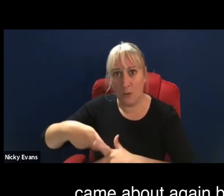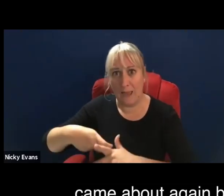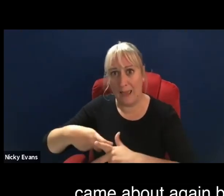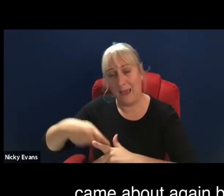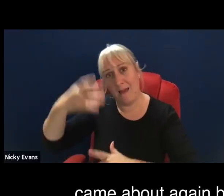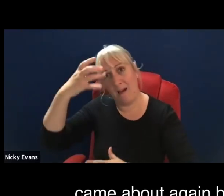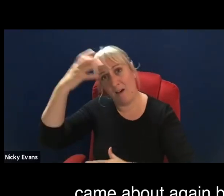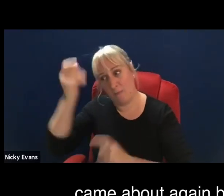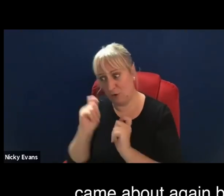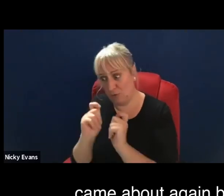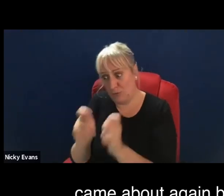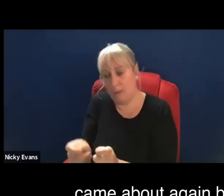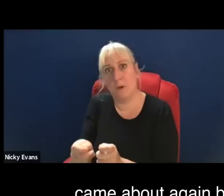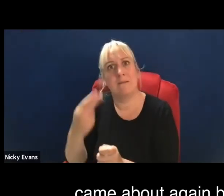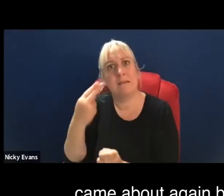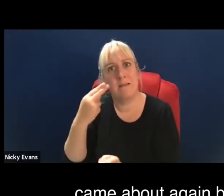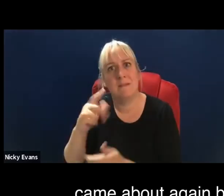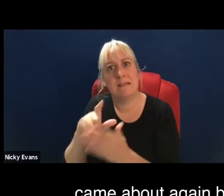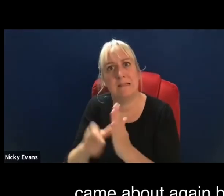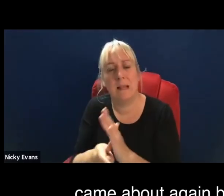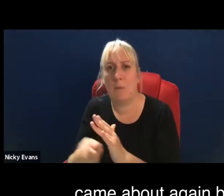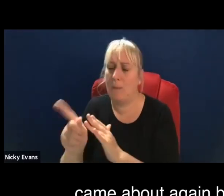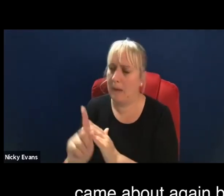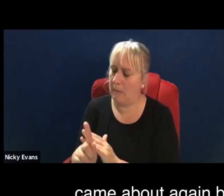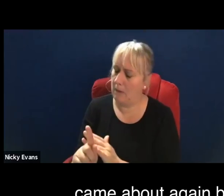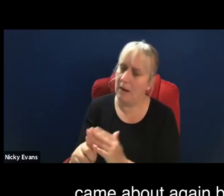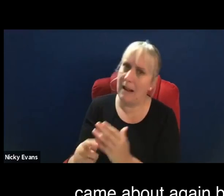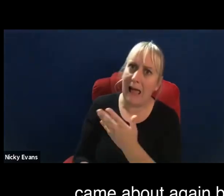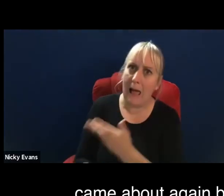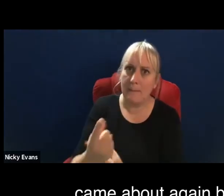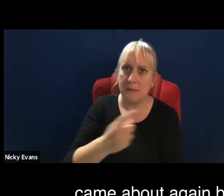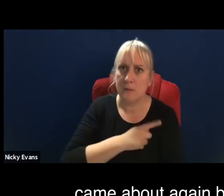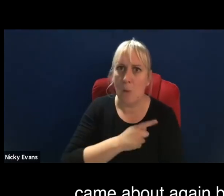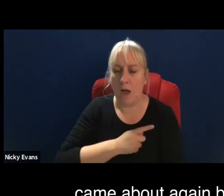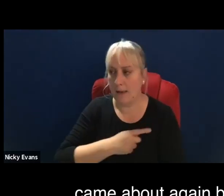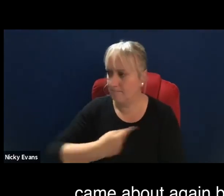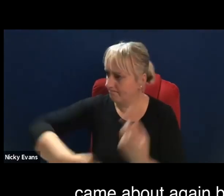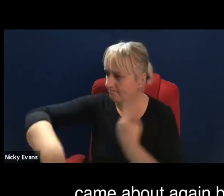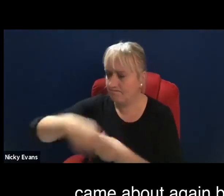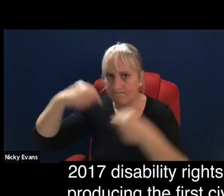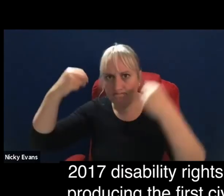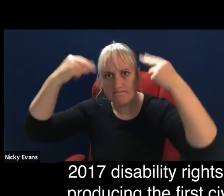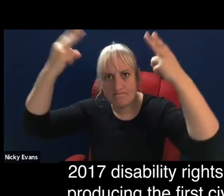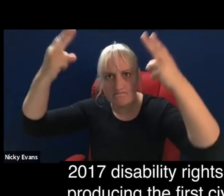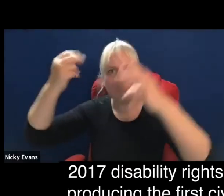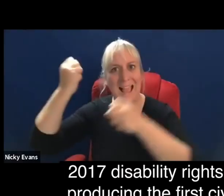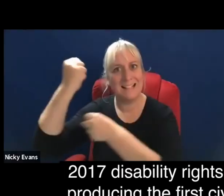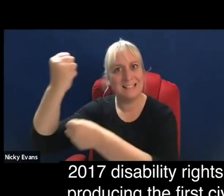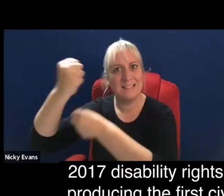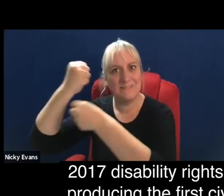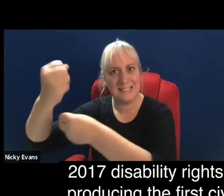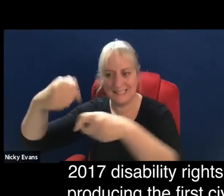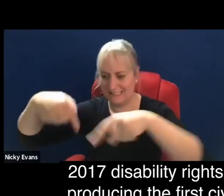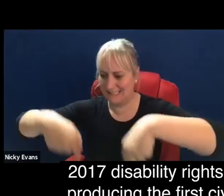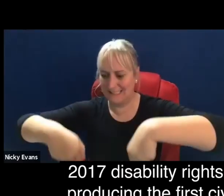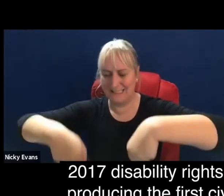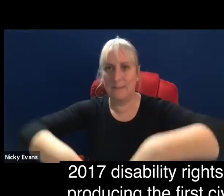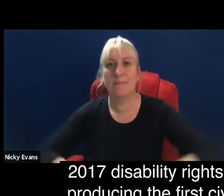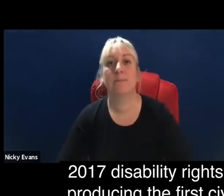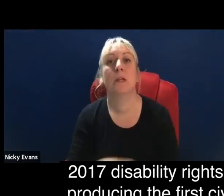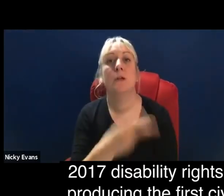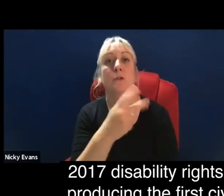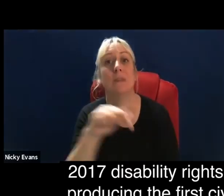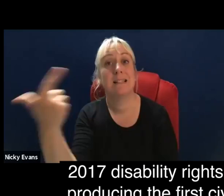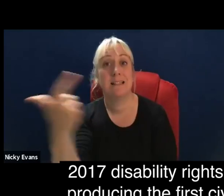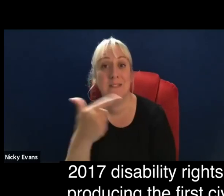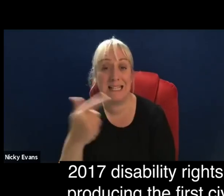came about again because of the power of activism. And in 2017, disability rights